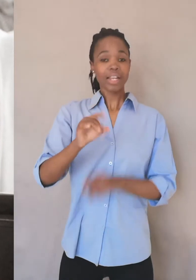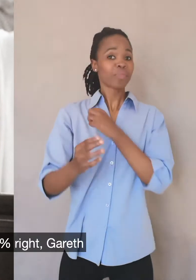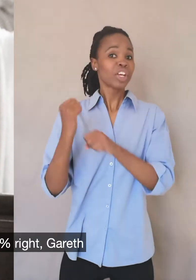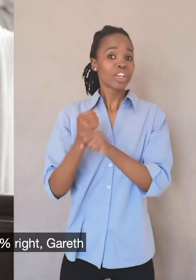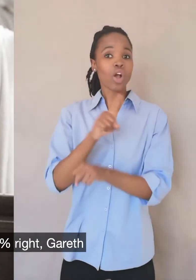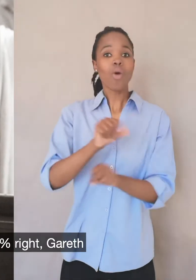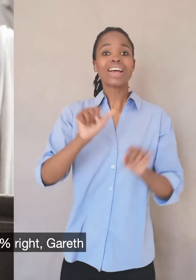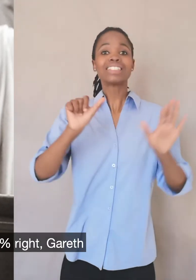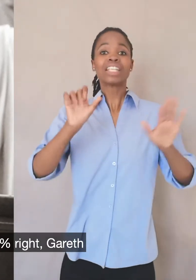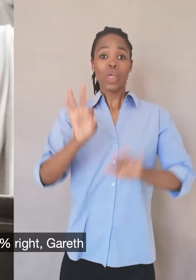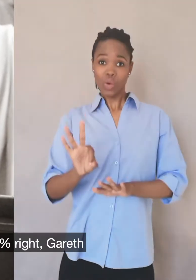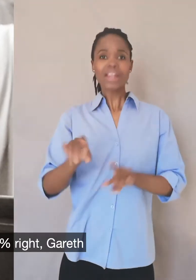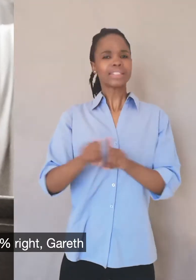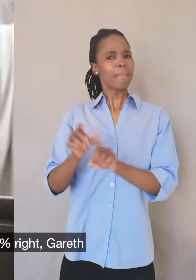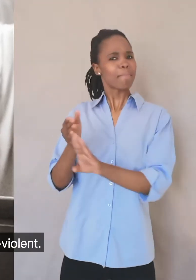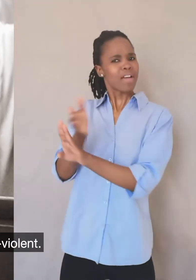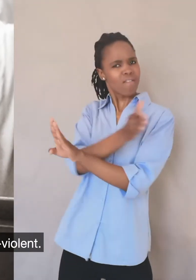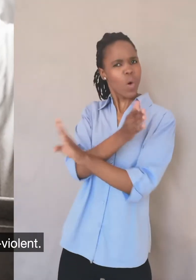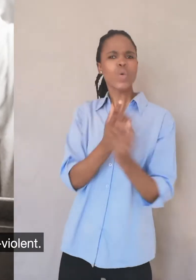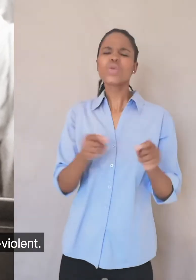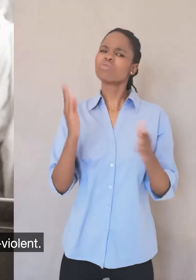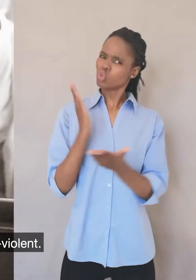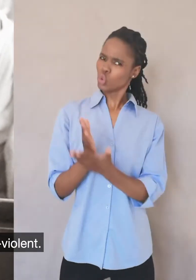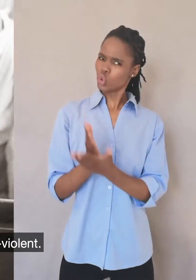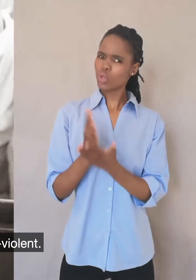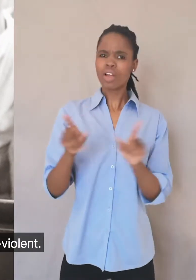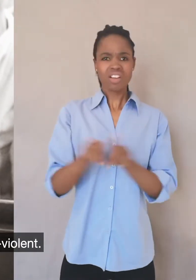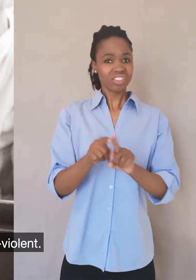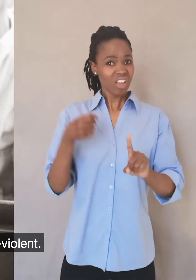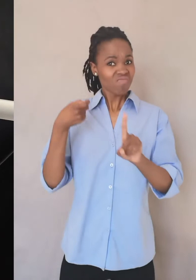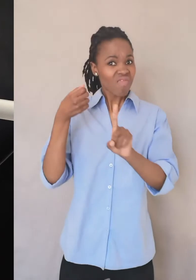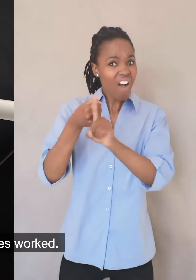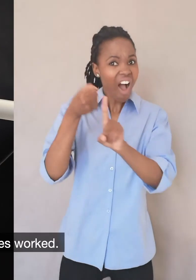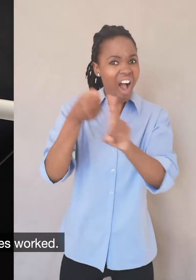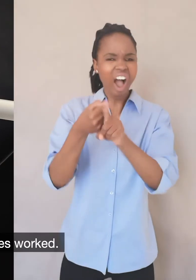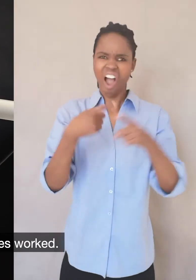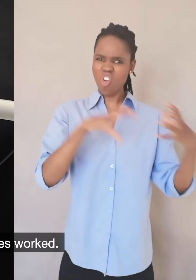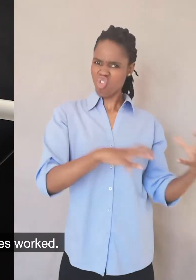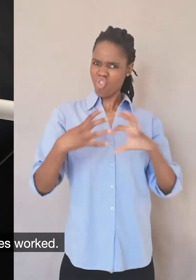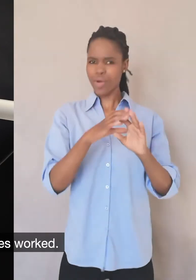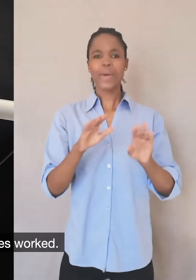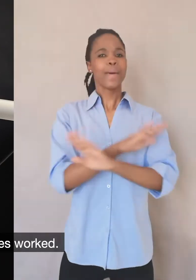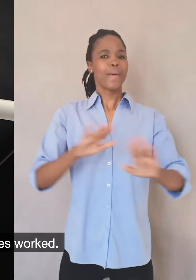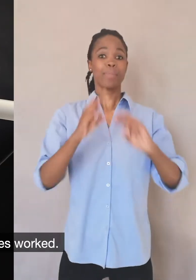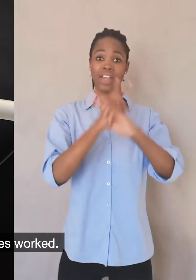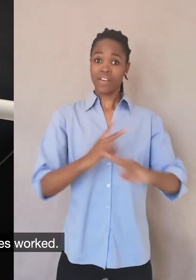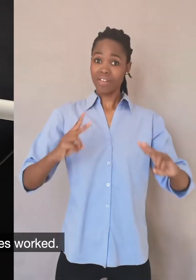But even prior to that, you're 100% right, Gareth. He was definitely non-violent. And, you know, his strategies worked.